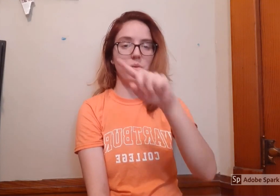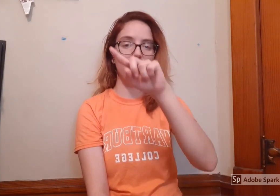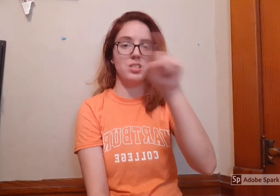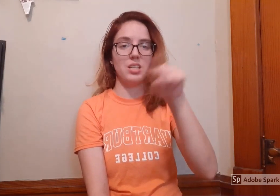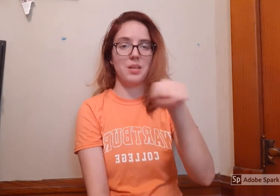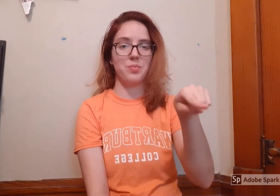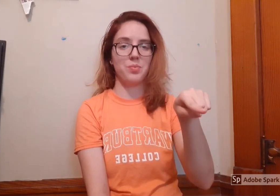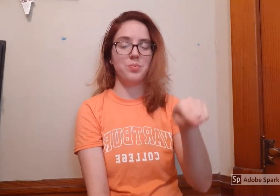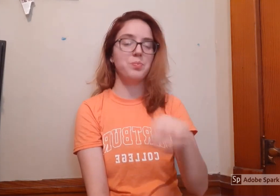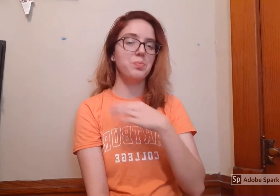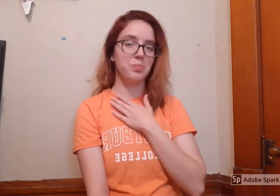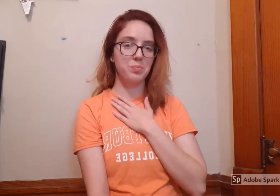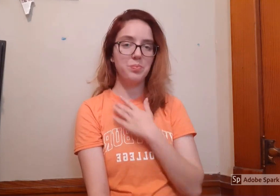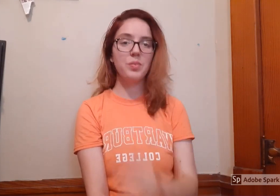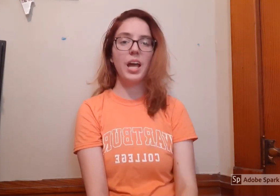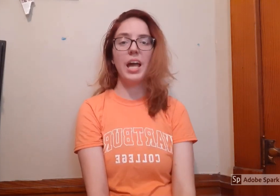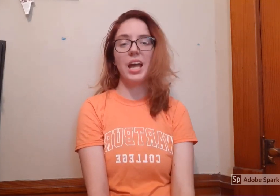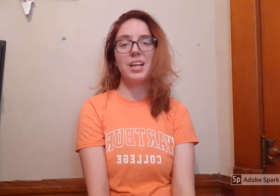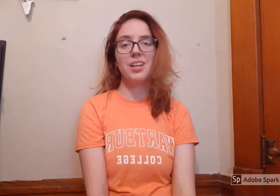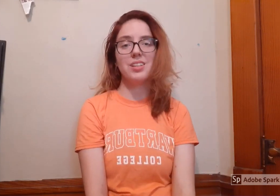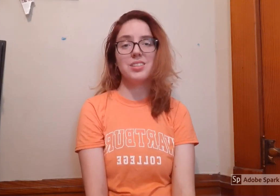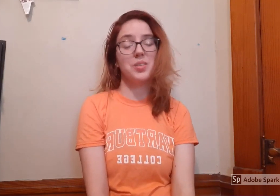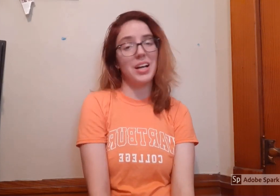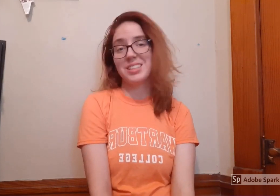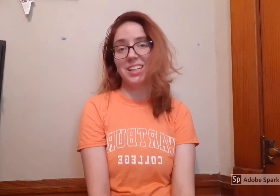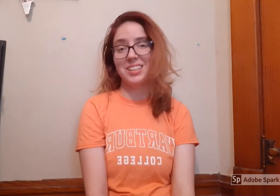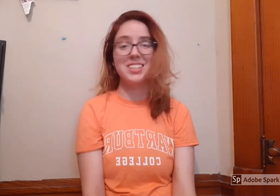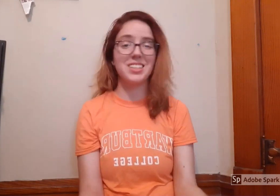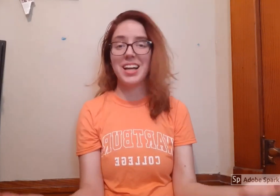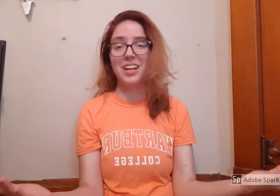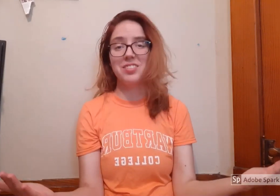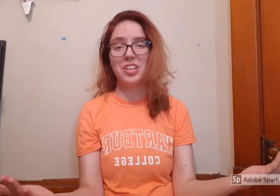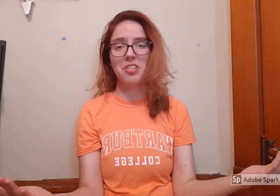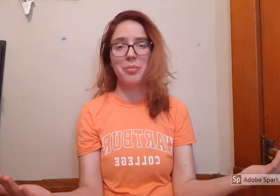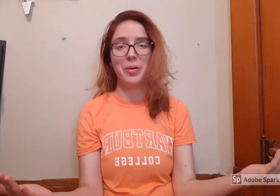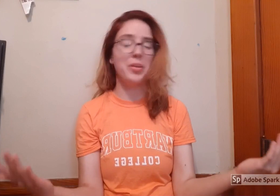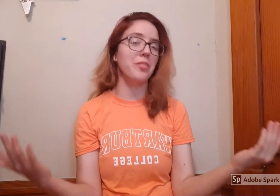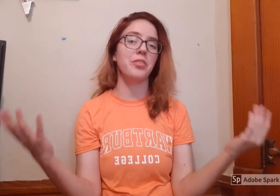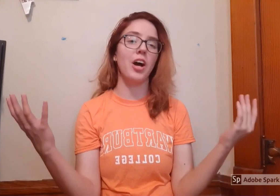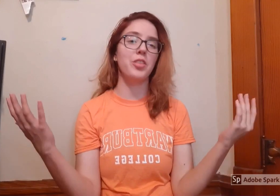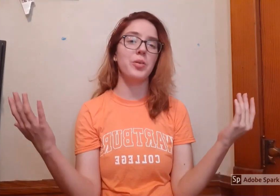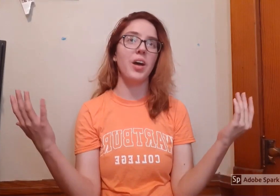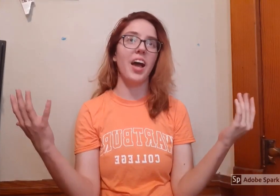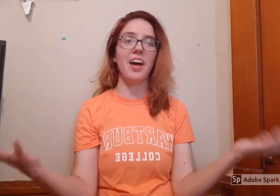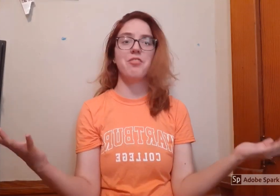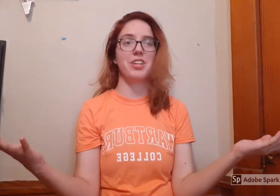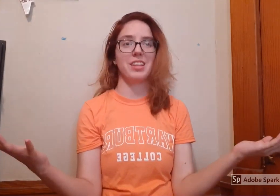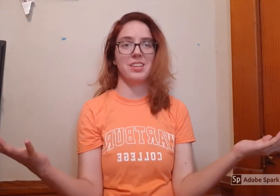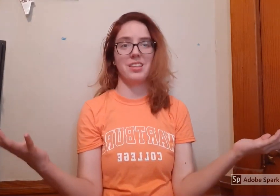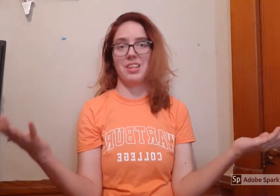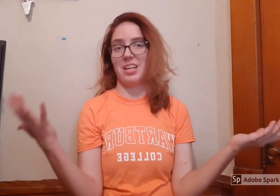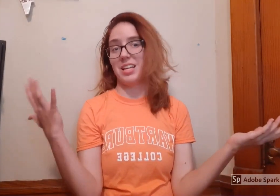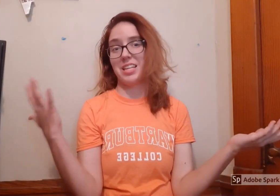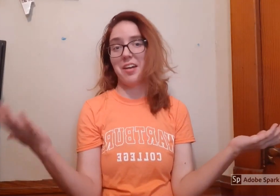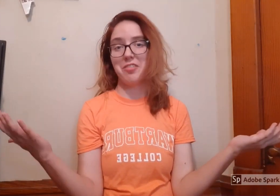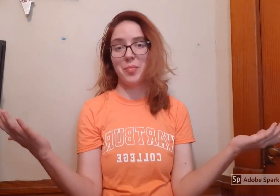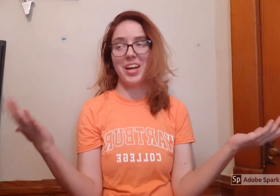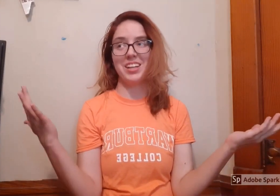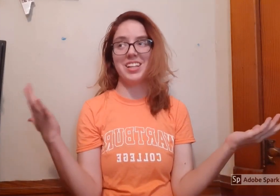Z. And so that's it. That's the end of the alphabet. We've gone through everything in the alphabet and